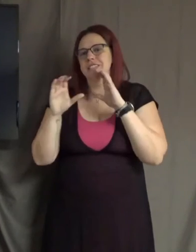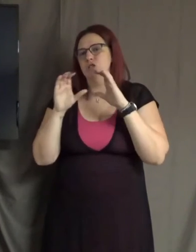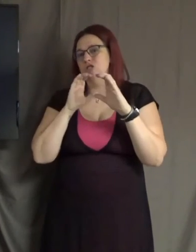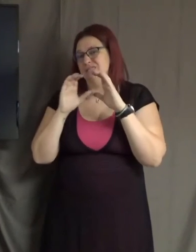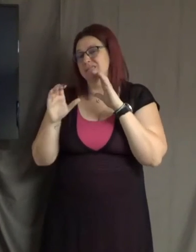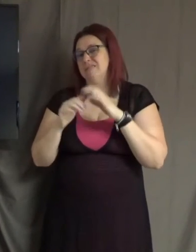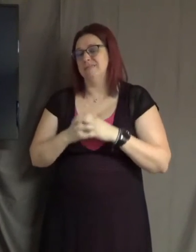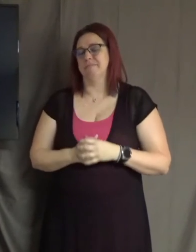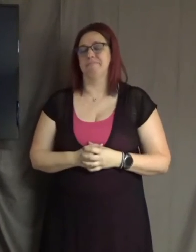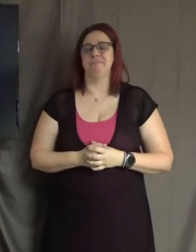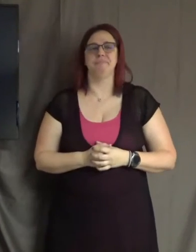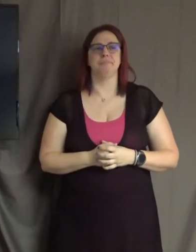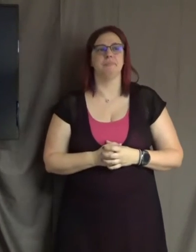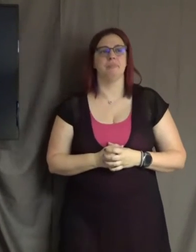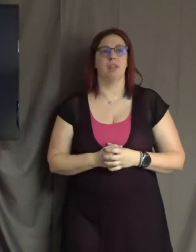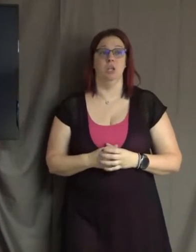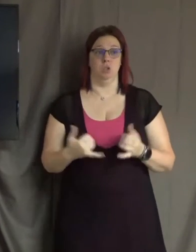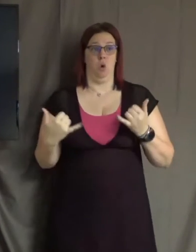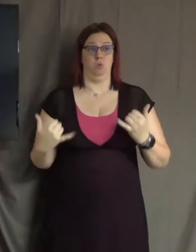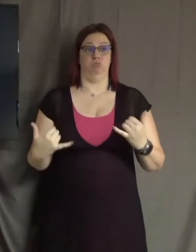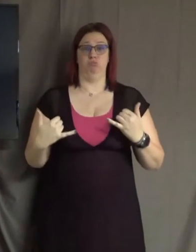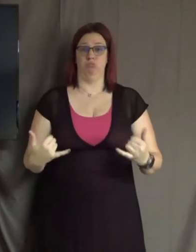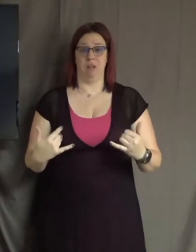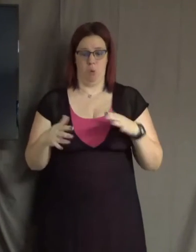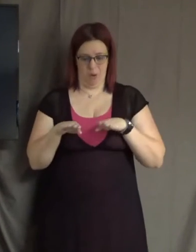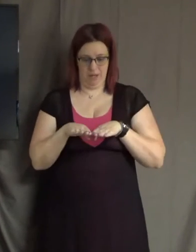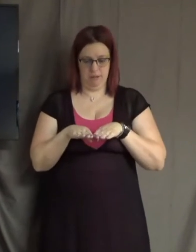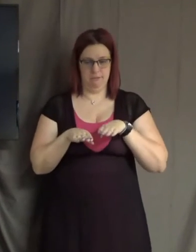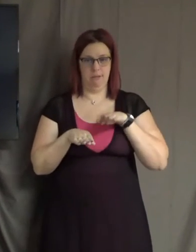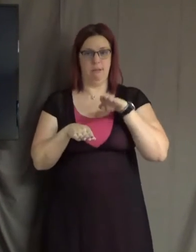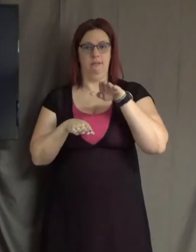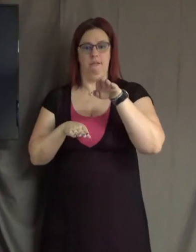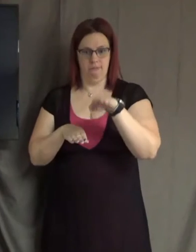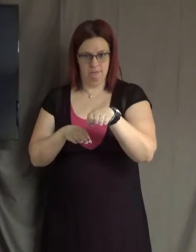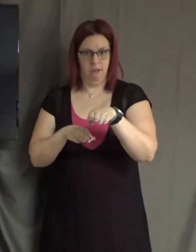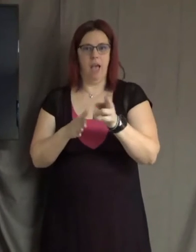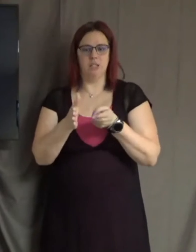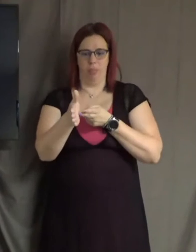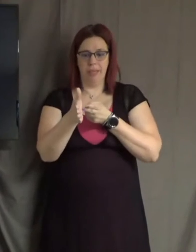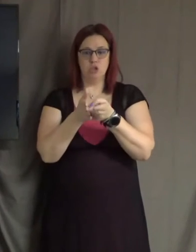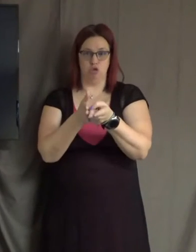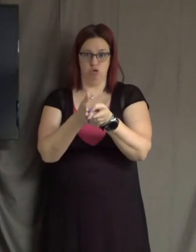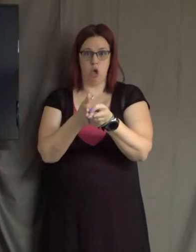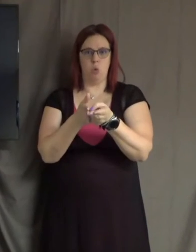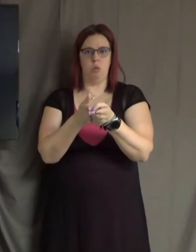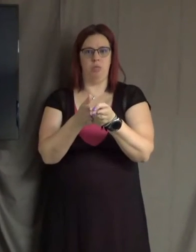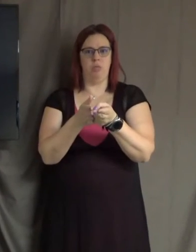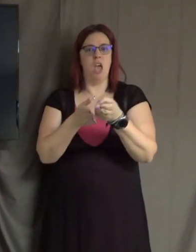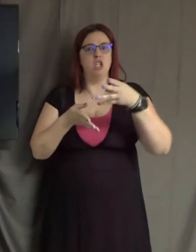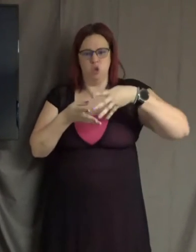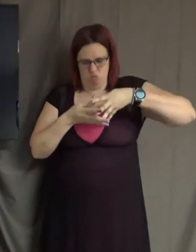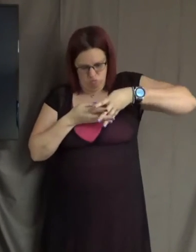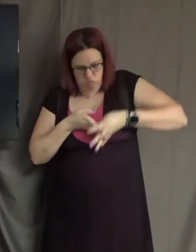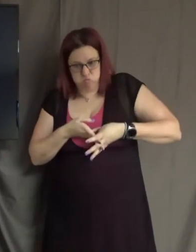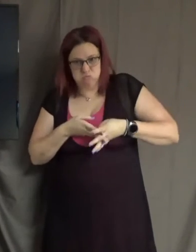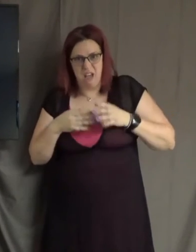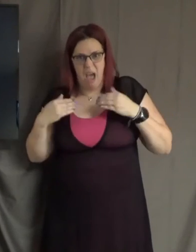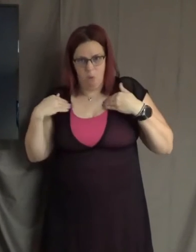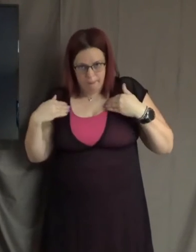And so we step forward and allow this truth to permeate our being and our consciousness this day